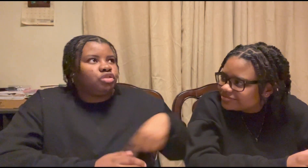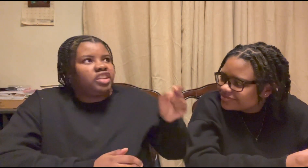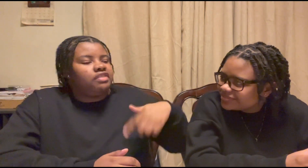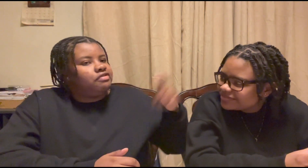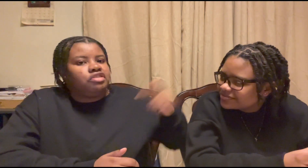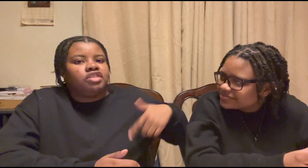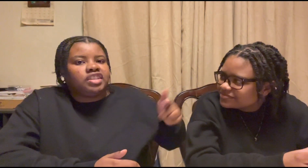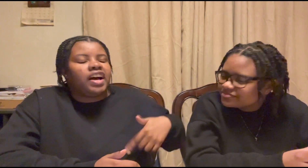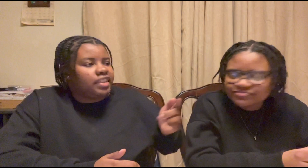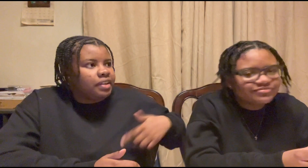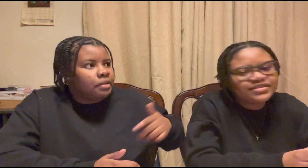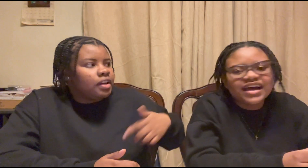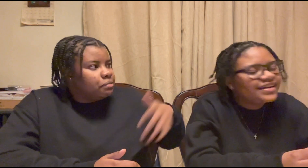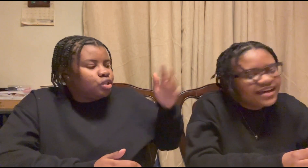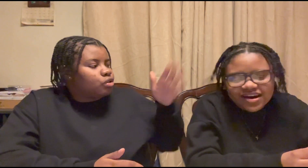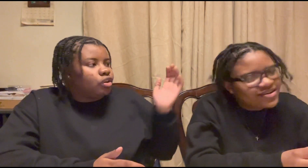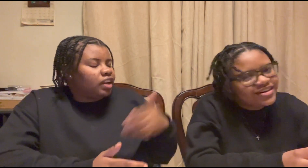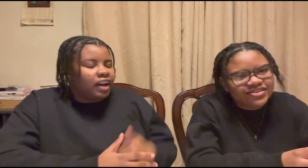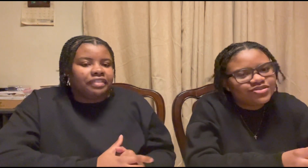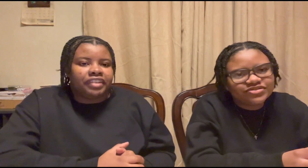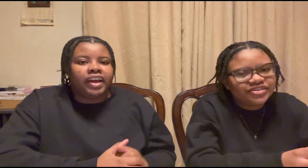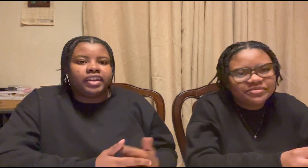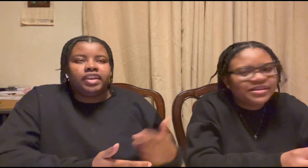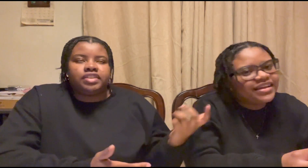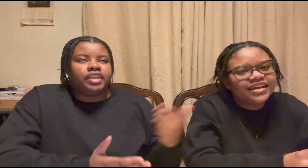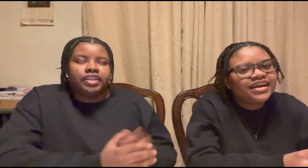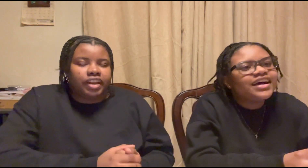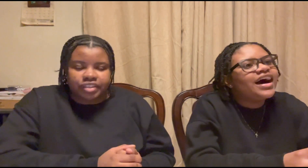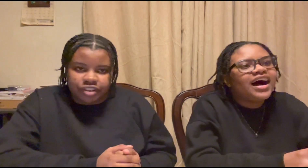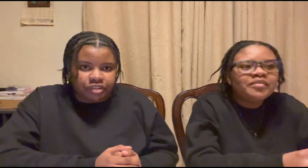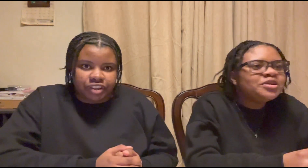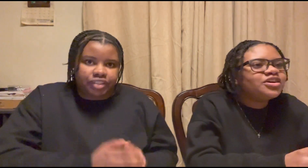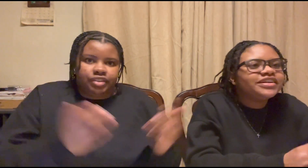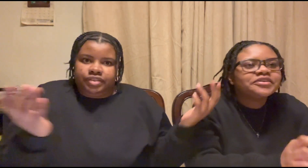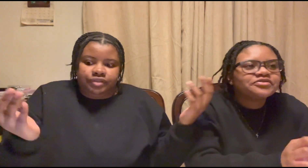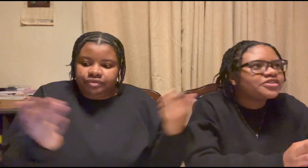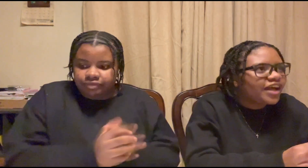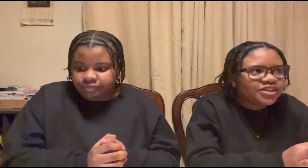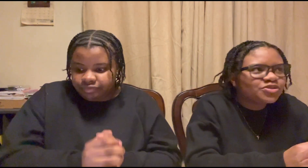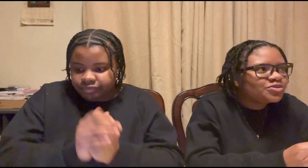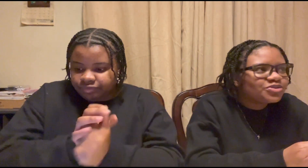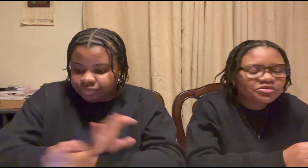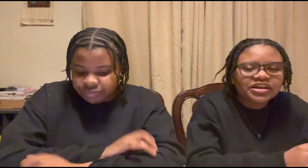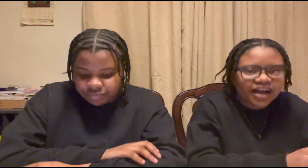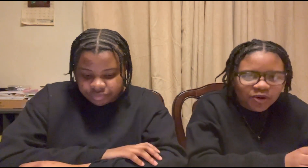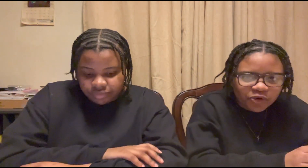10 videos and then not like it's not that i'll be on there for like two three hours